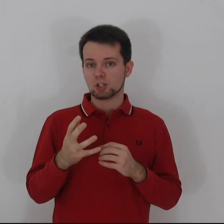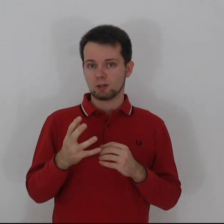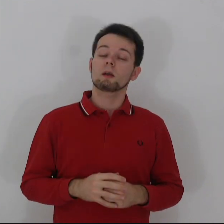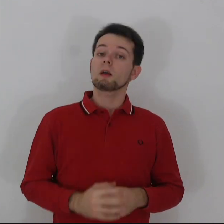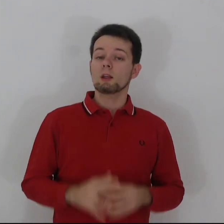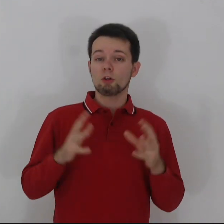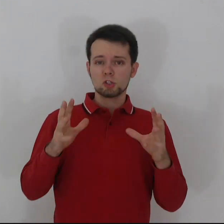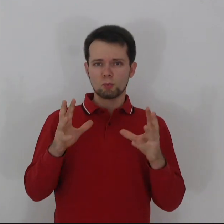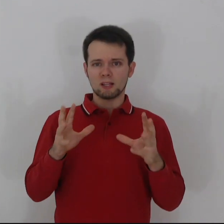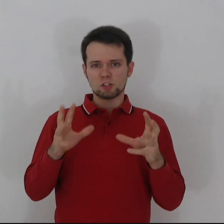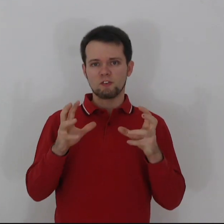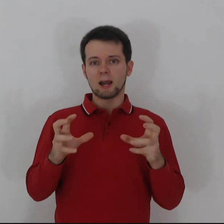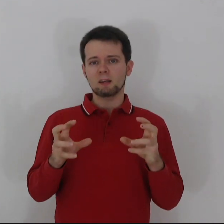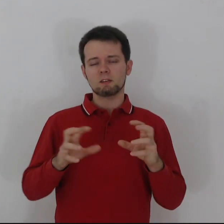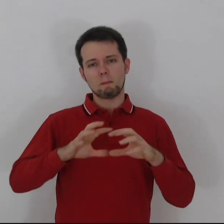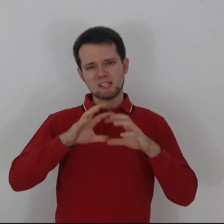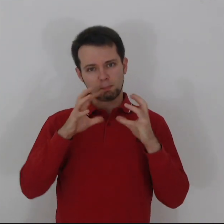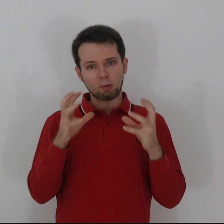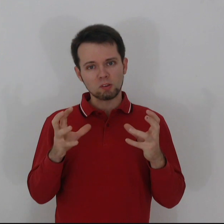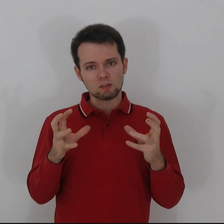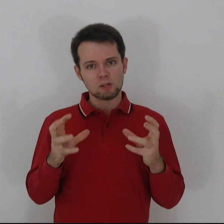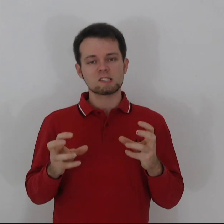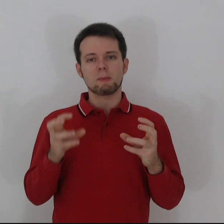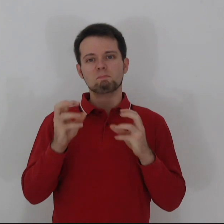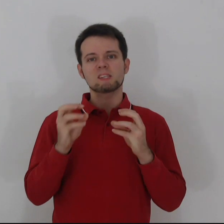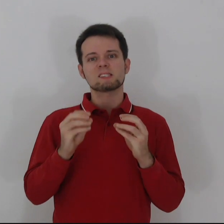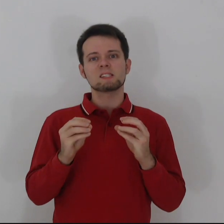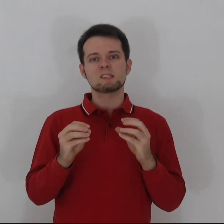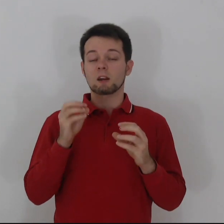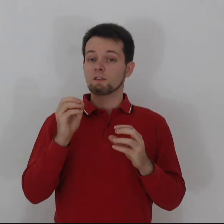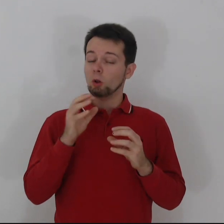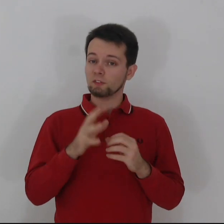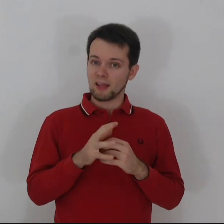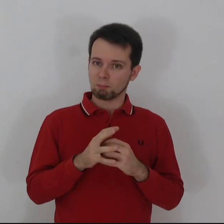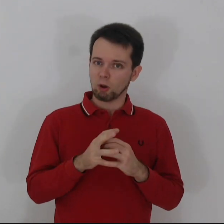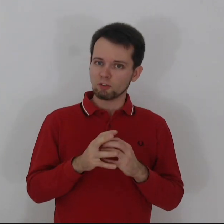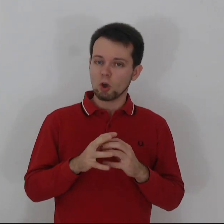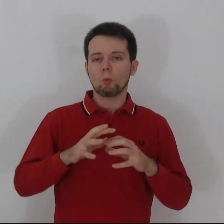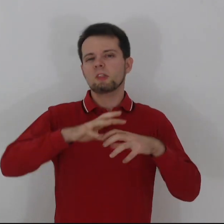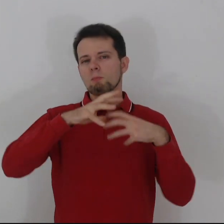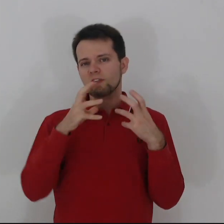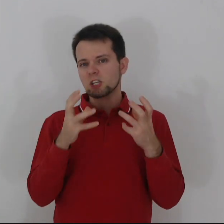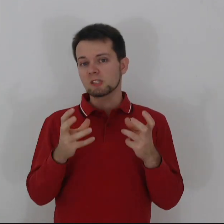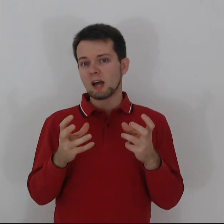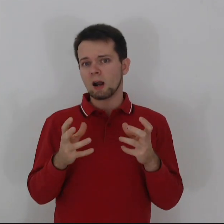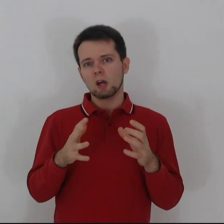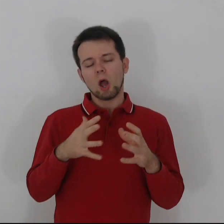In those you will each find a basic plot, some NPCs that are involved in that plot, what their motivations are, and